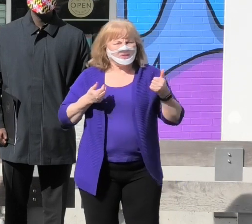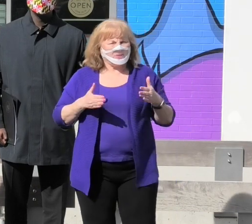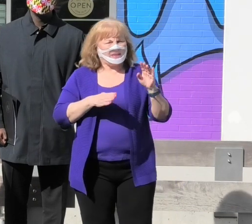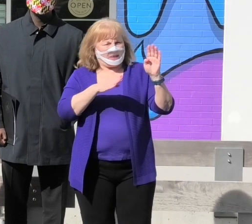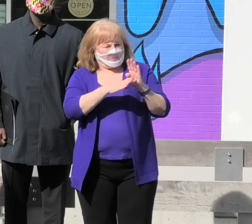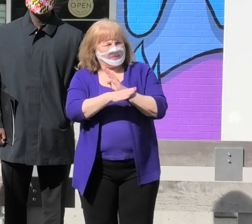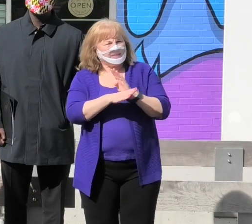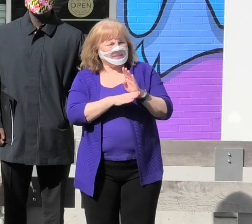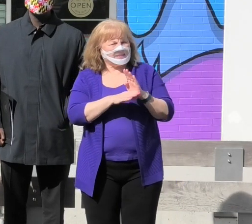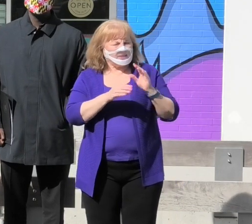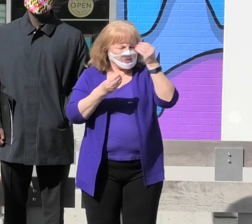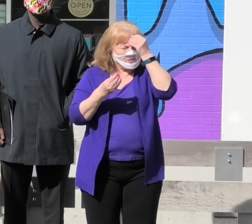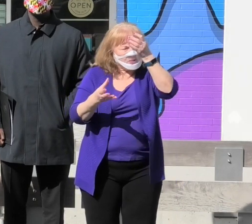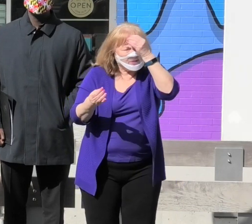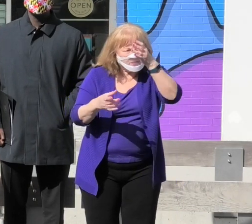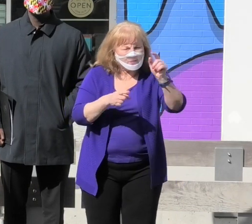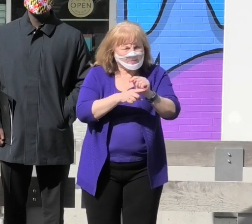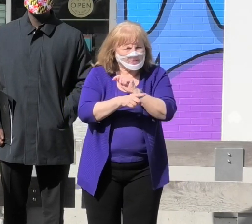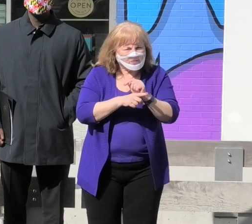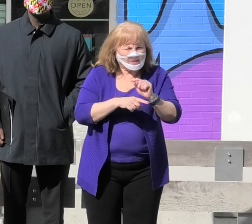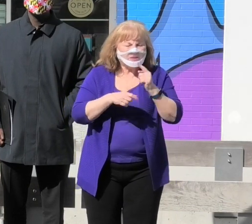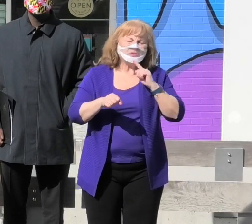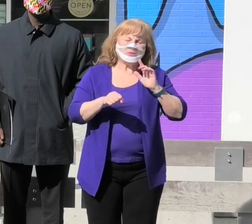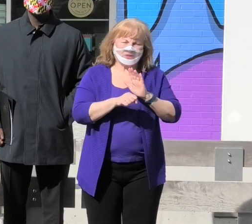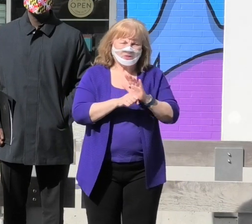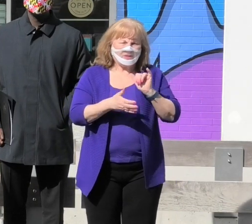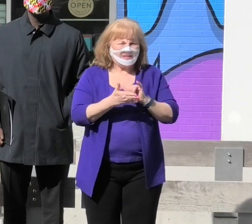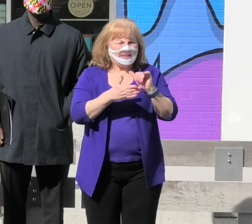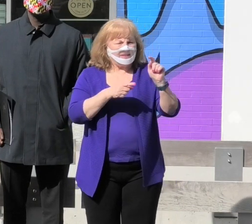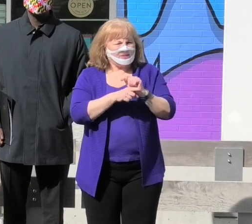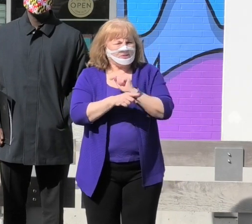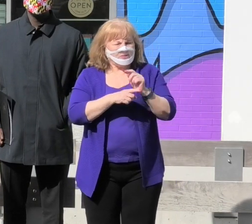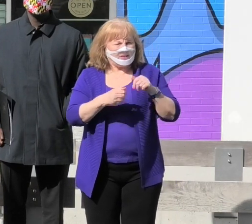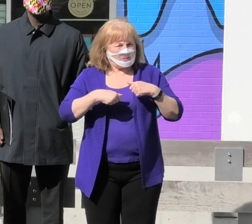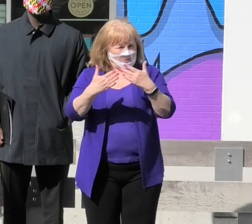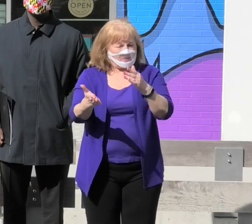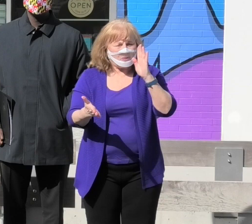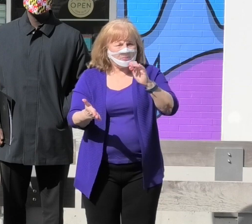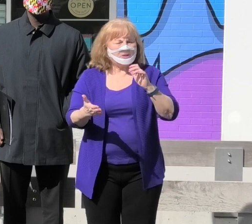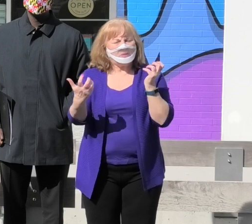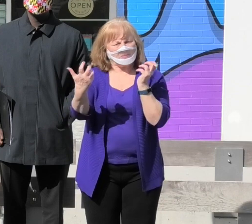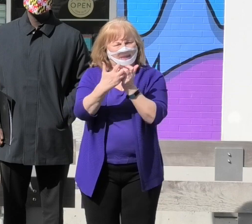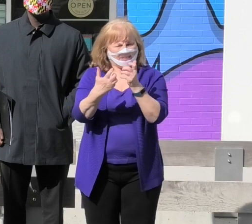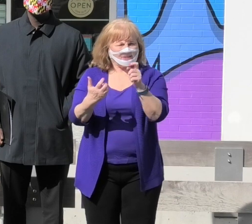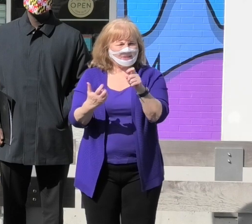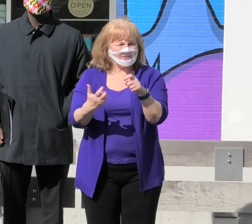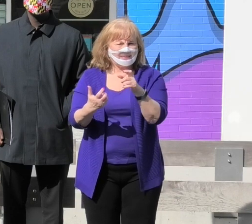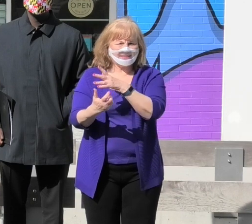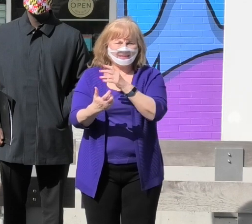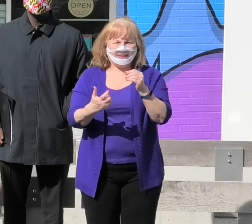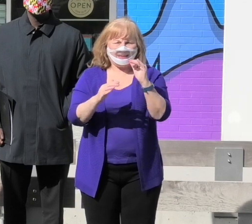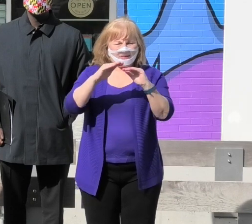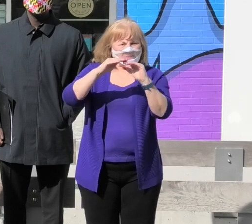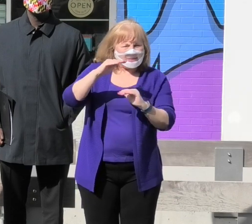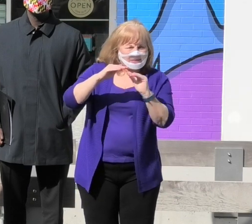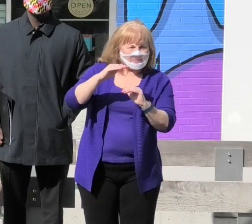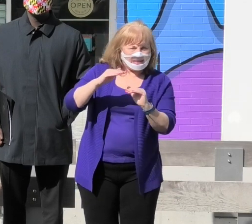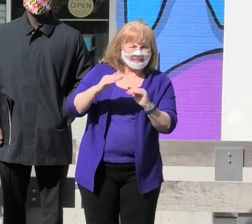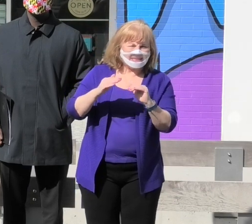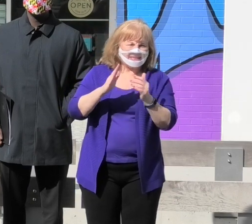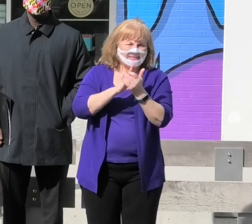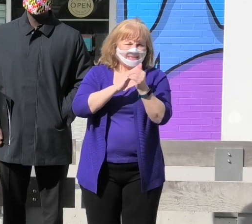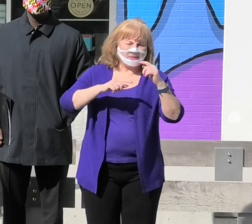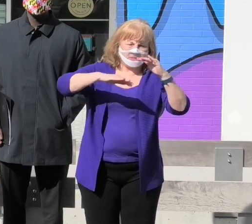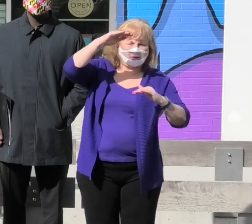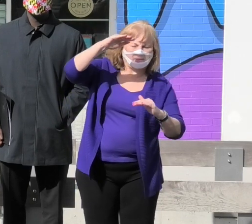businesses to inform the training to ensure that the training provided will match their needs and minimize the skills gap.